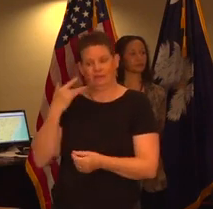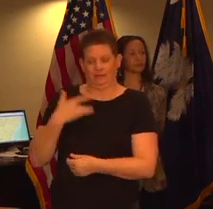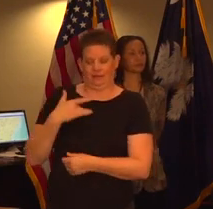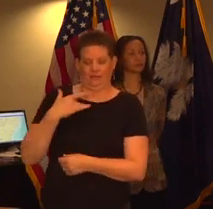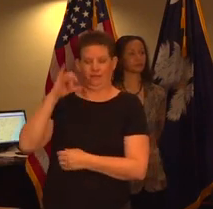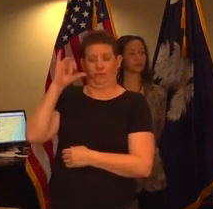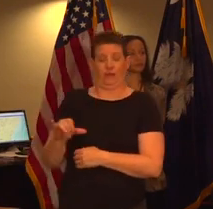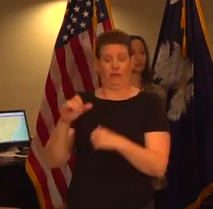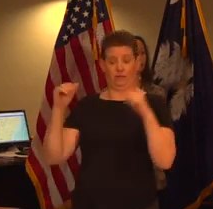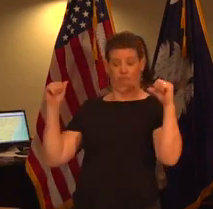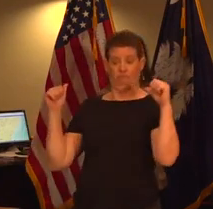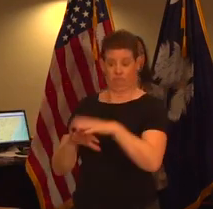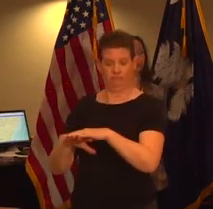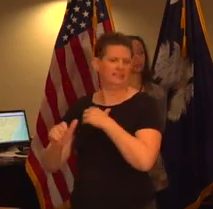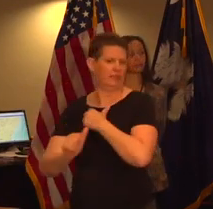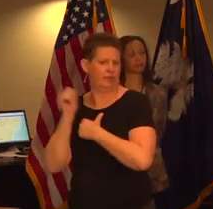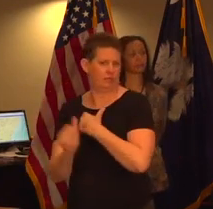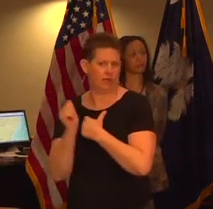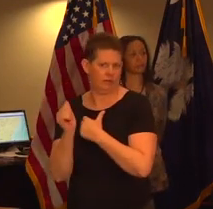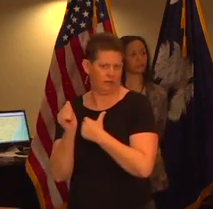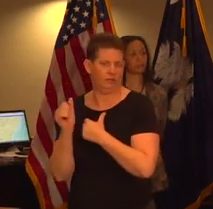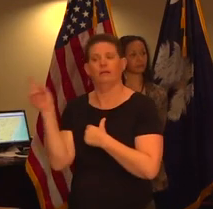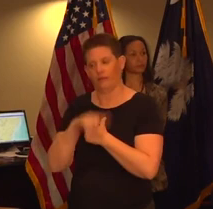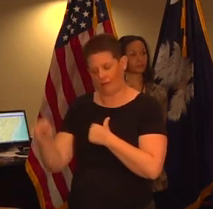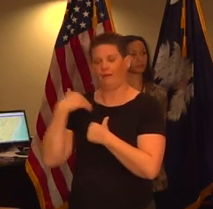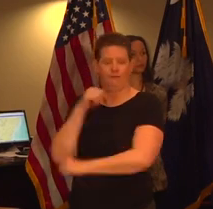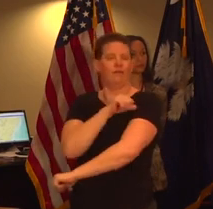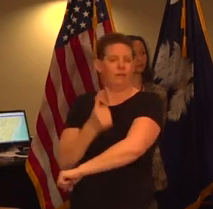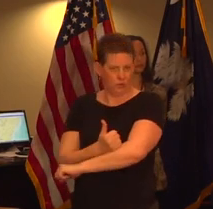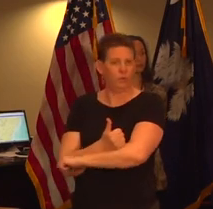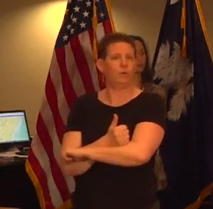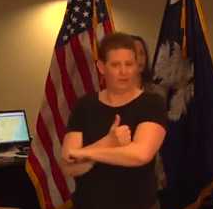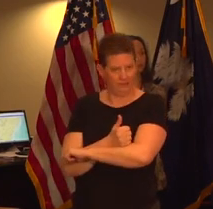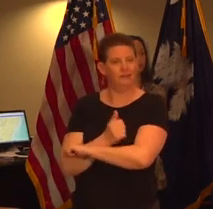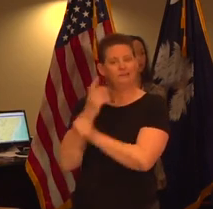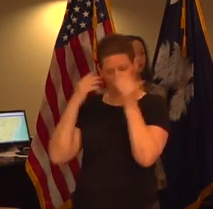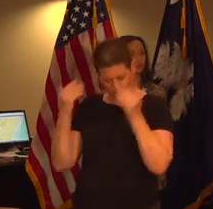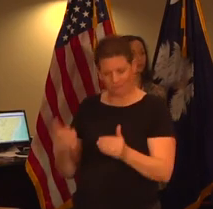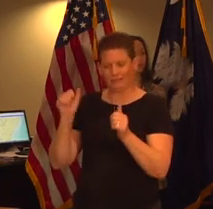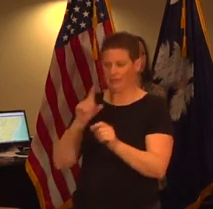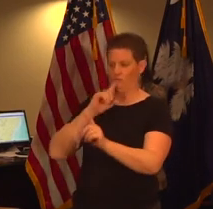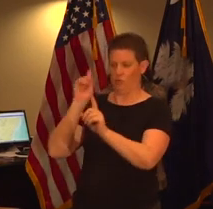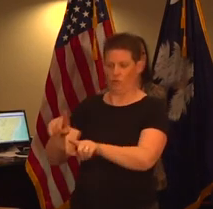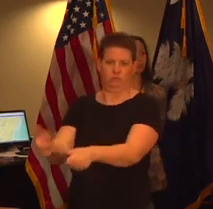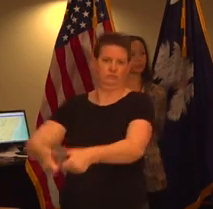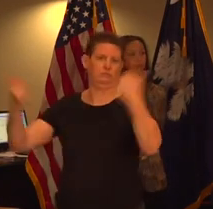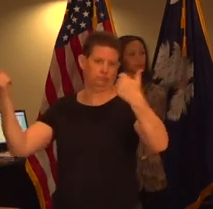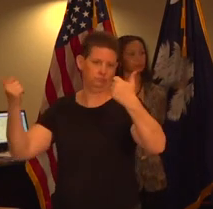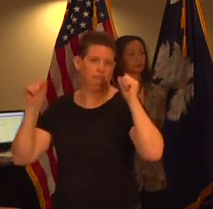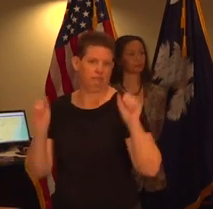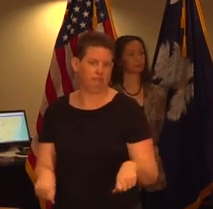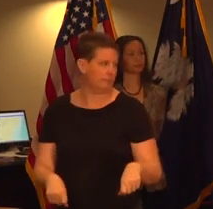that is a a a threat in this situation then they are authorized by that statute to order that crowd to